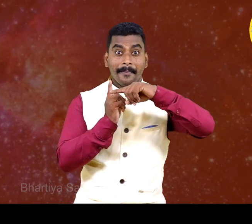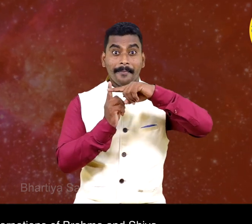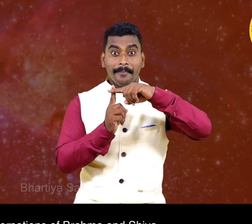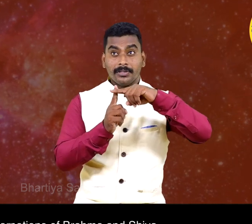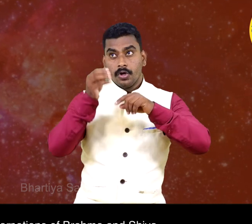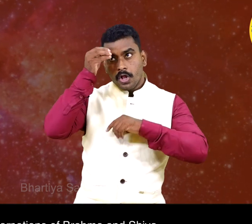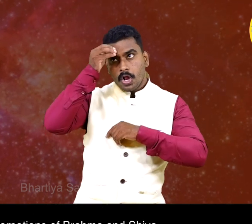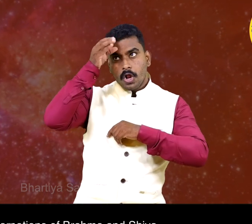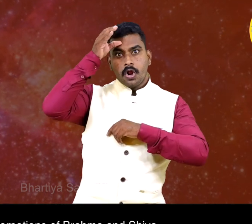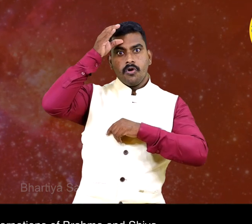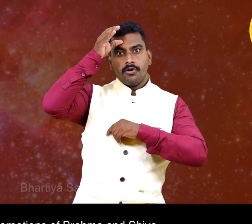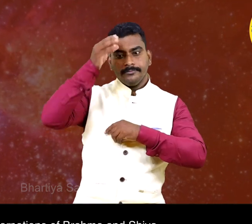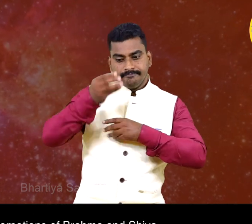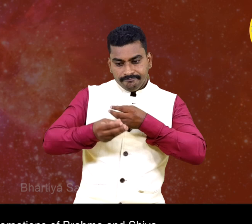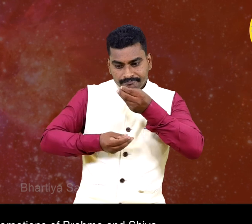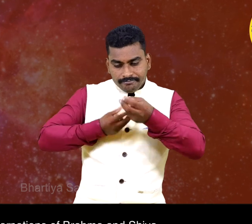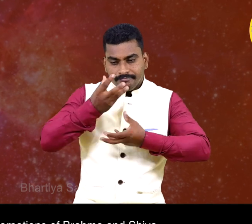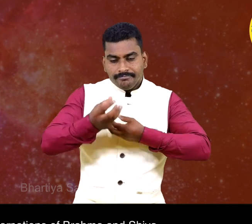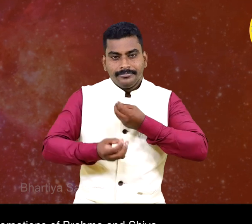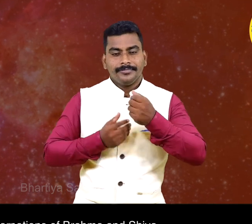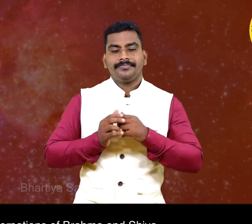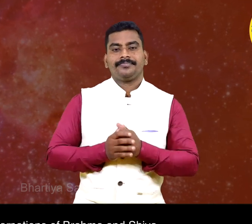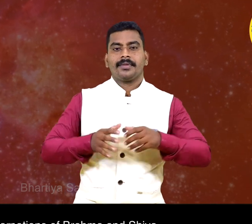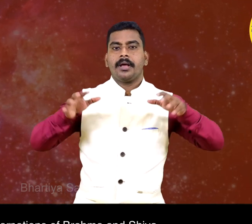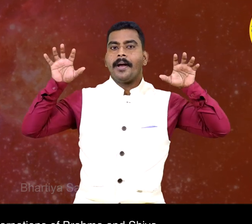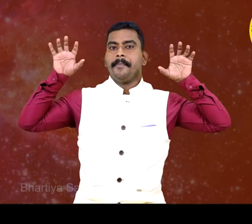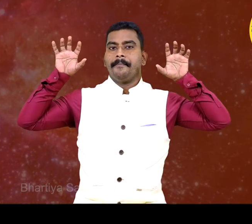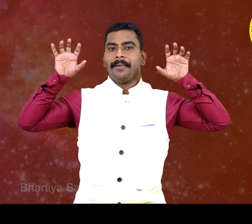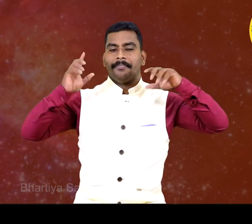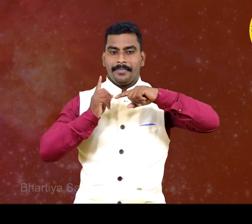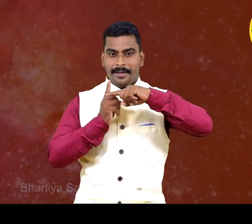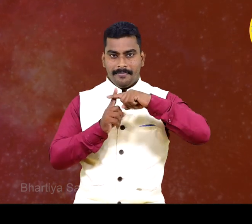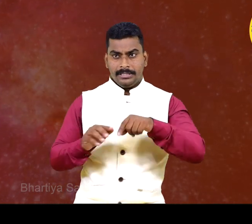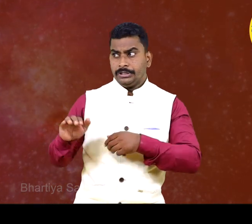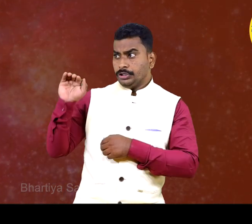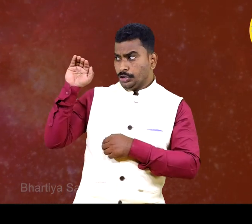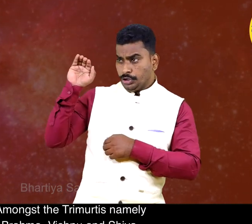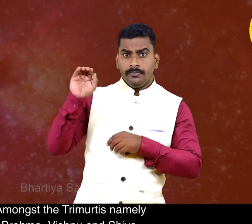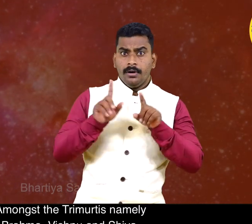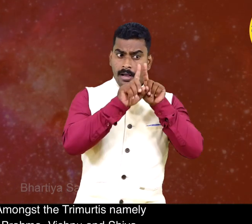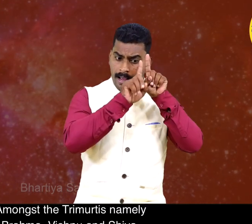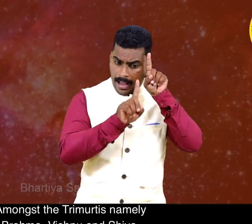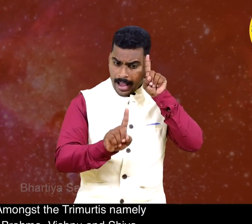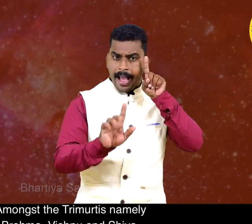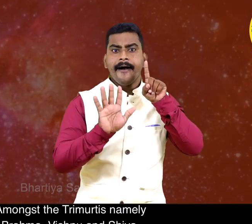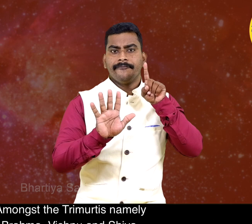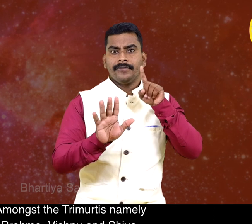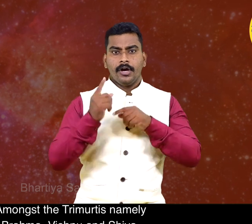Incarnations of Brahma and Shiva Amongst the Trimurtis,